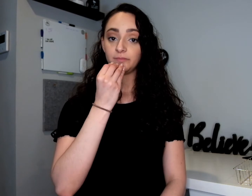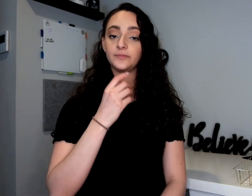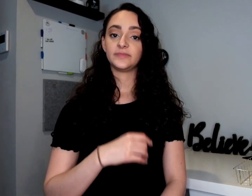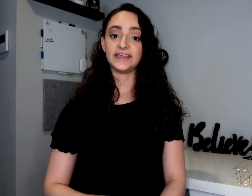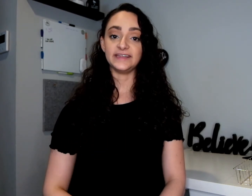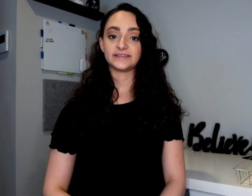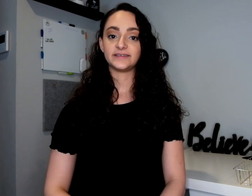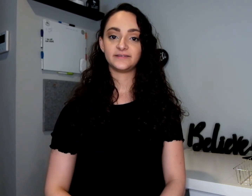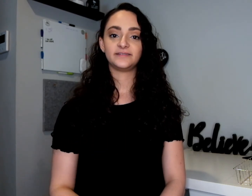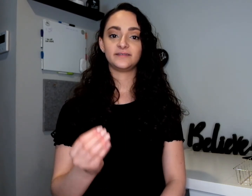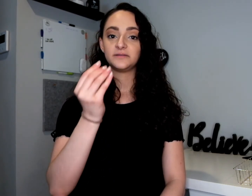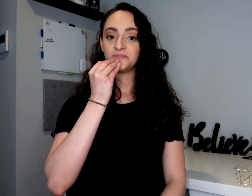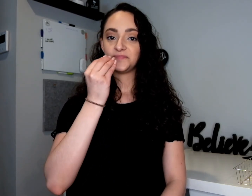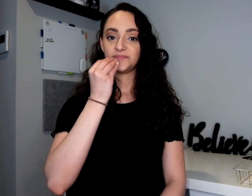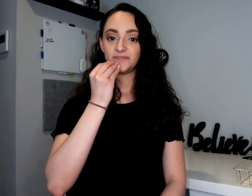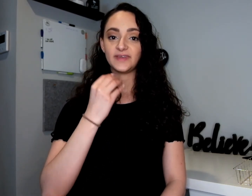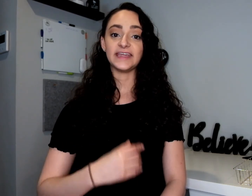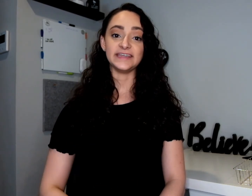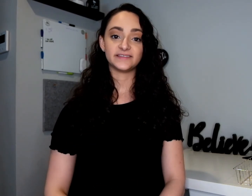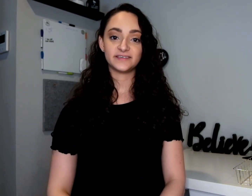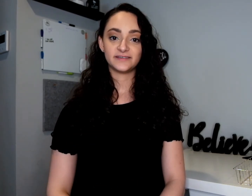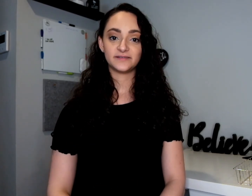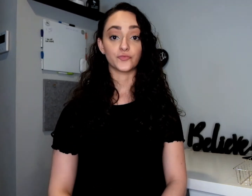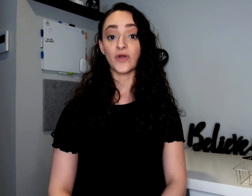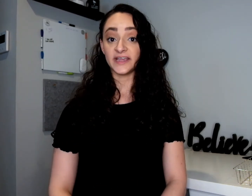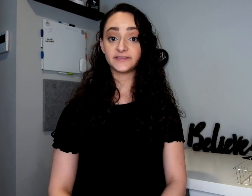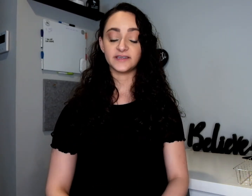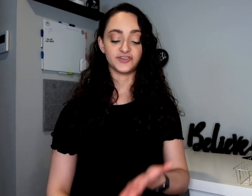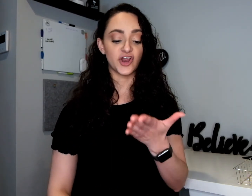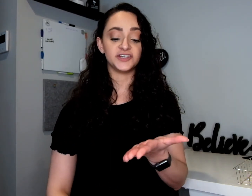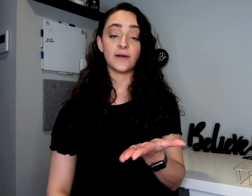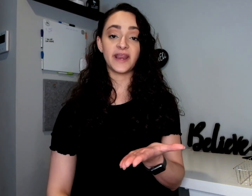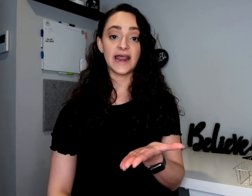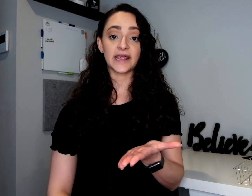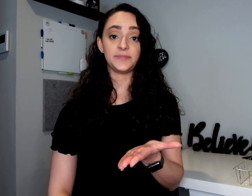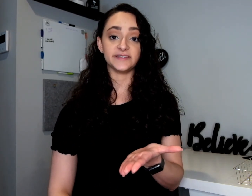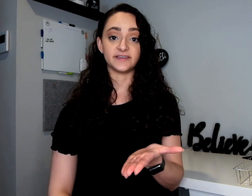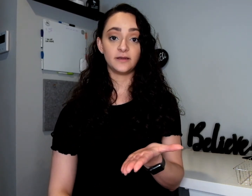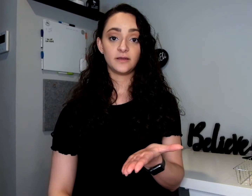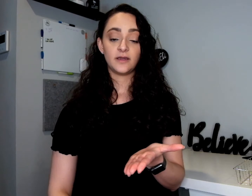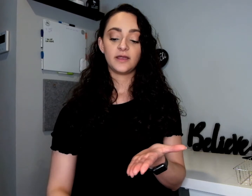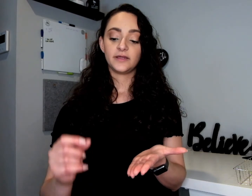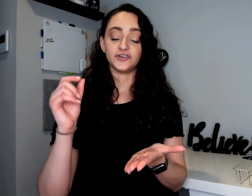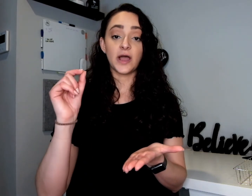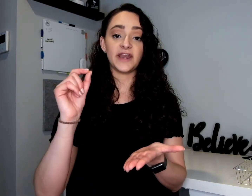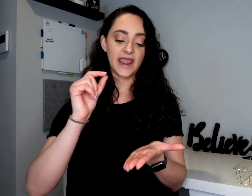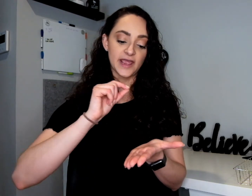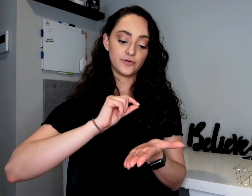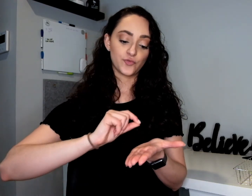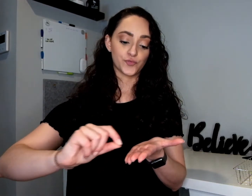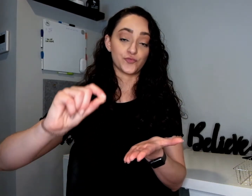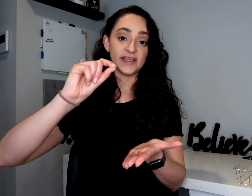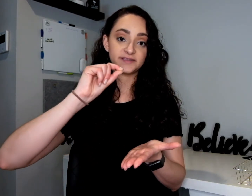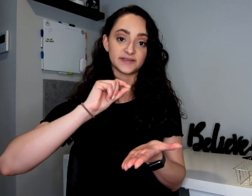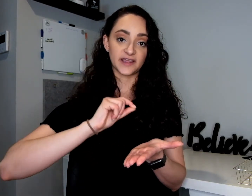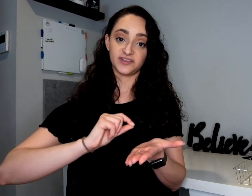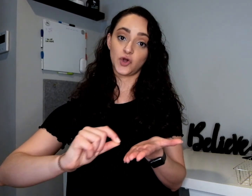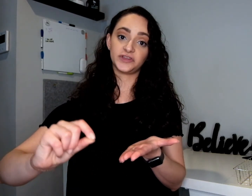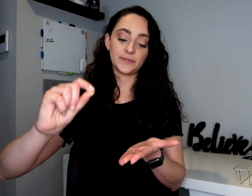Eat. Eat. Write is your non-dominant hand like a pizza. Your dominant hand writes. Like if it's holding a